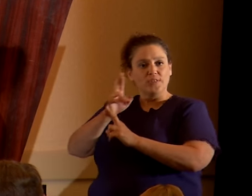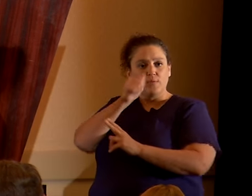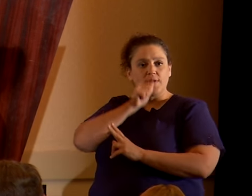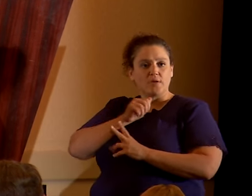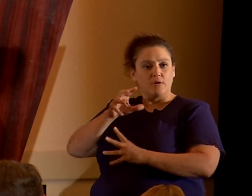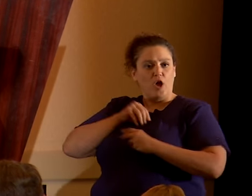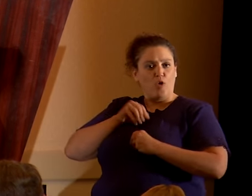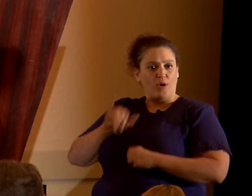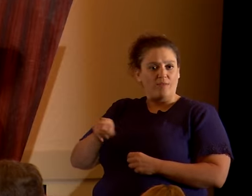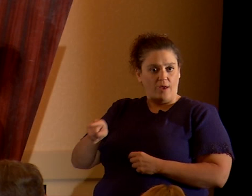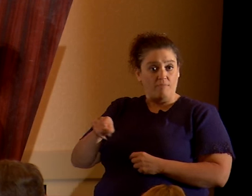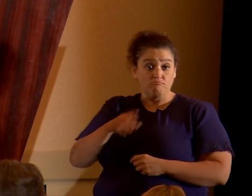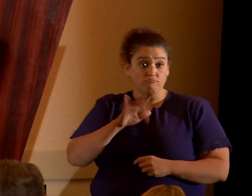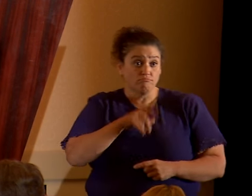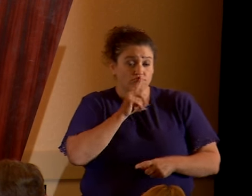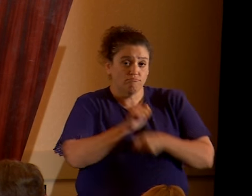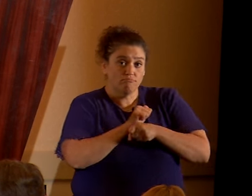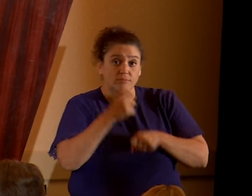That's what she said.